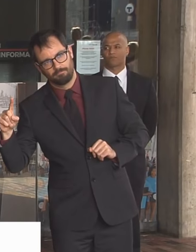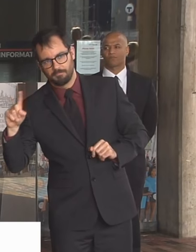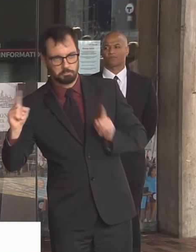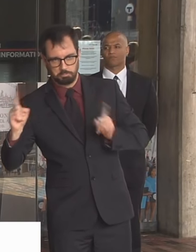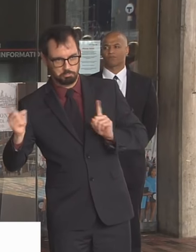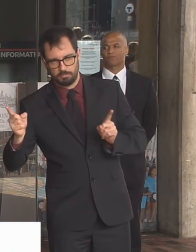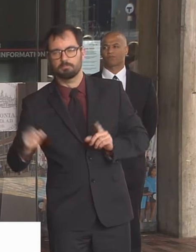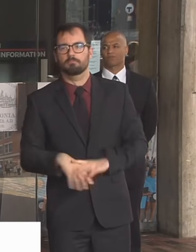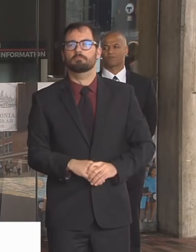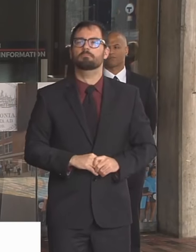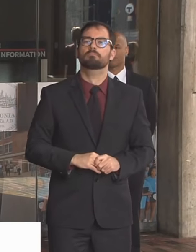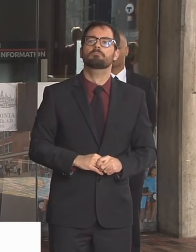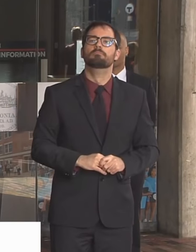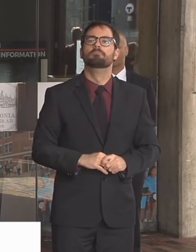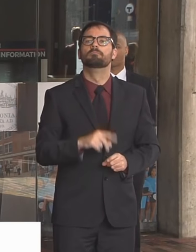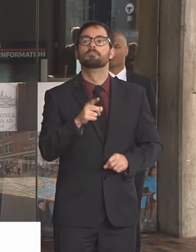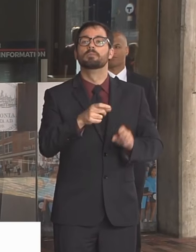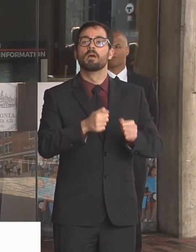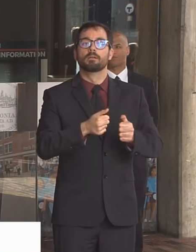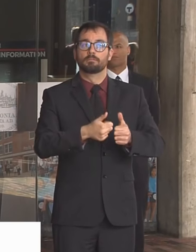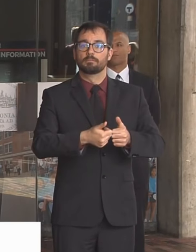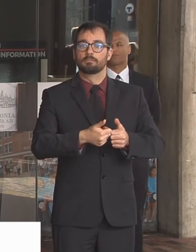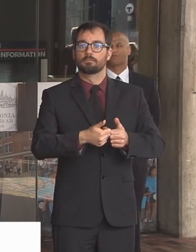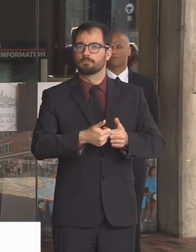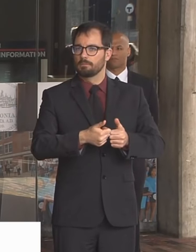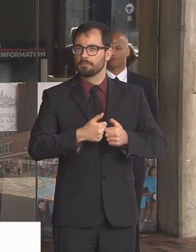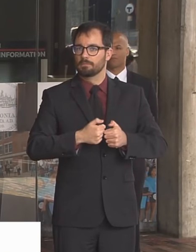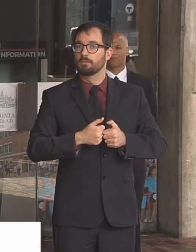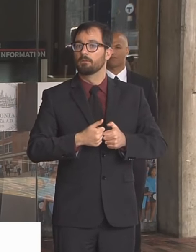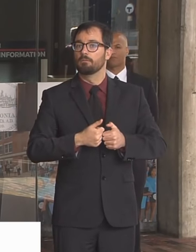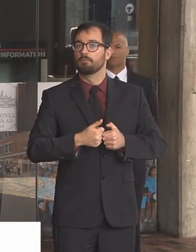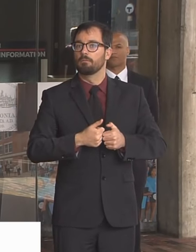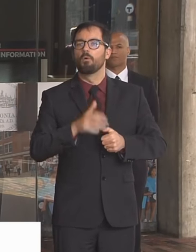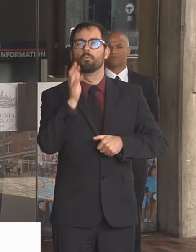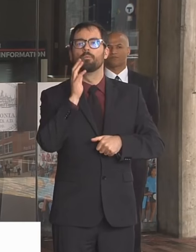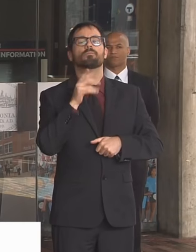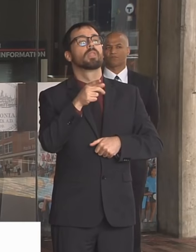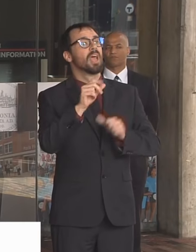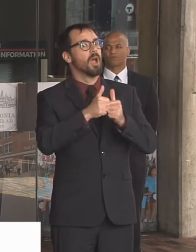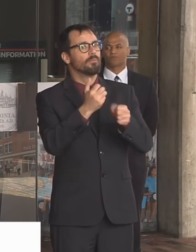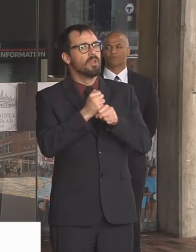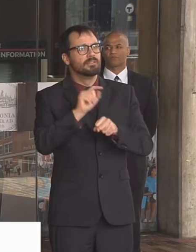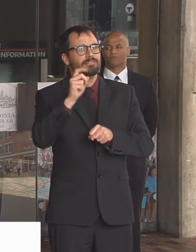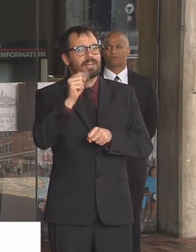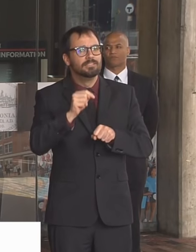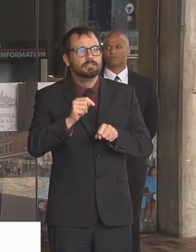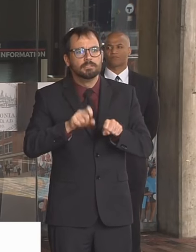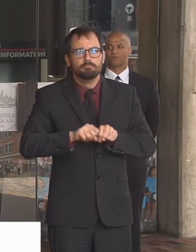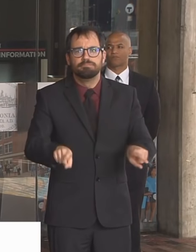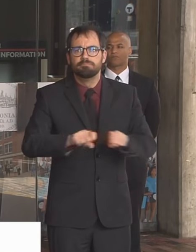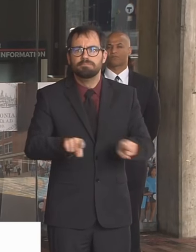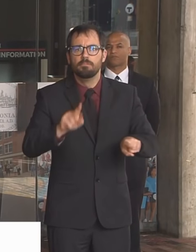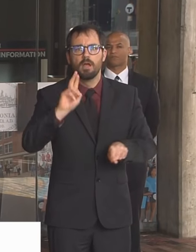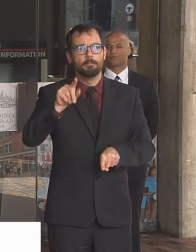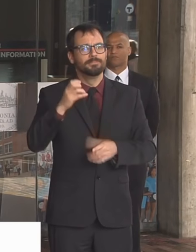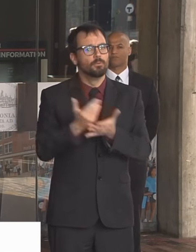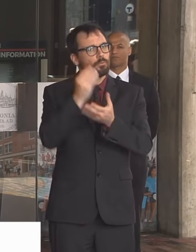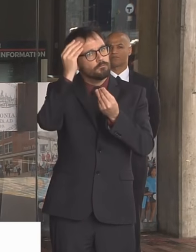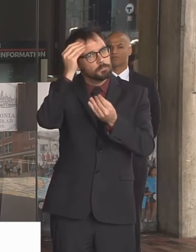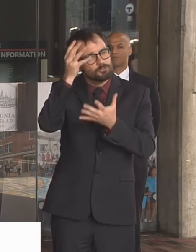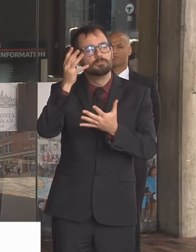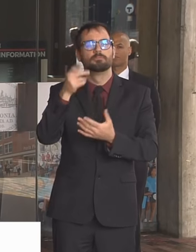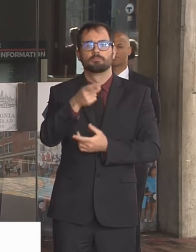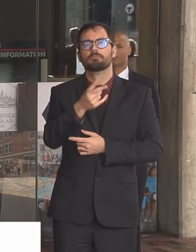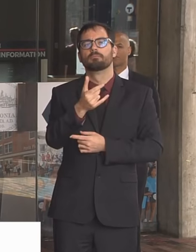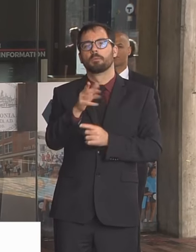you type in the word boss covid b-o-s-c-o-v-i-d and you text it to nine nine four one